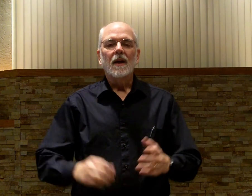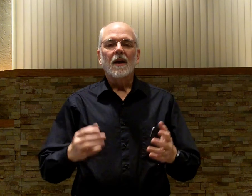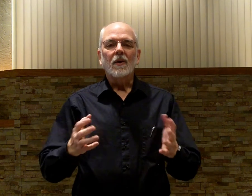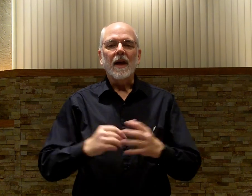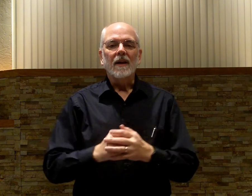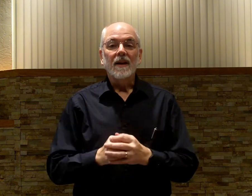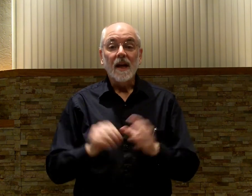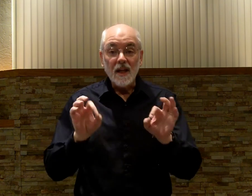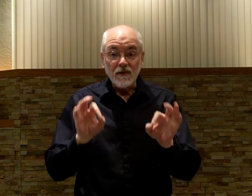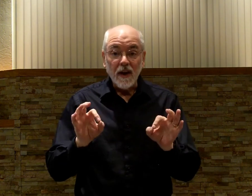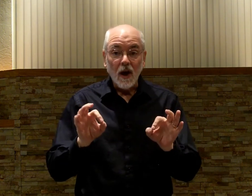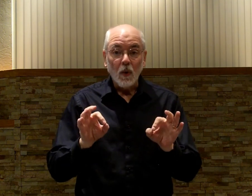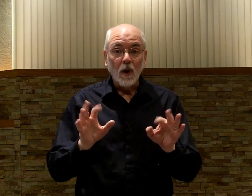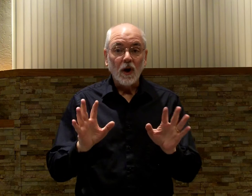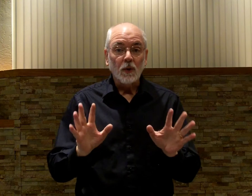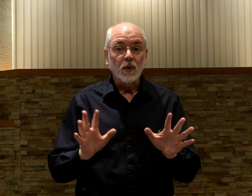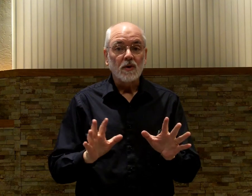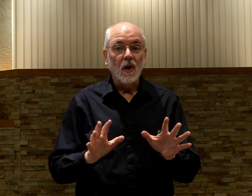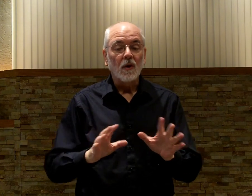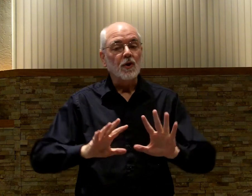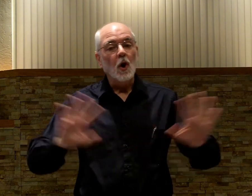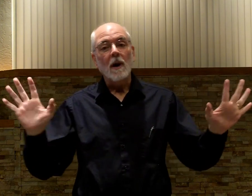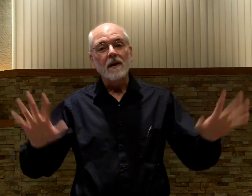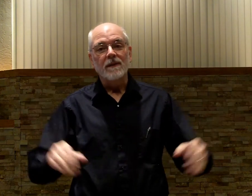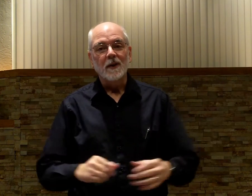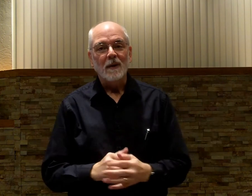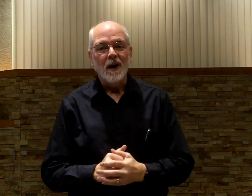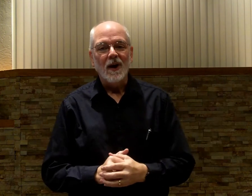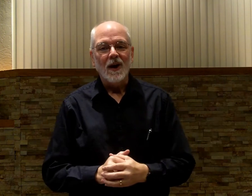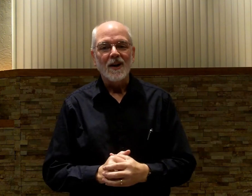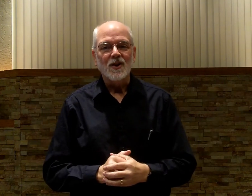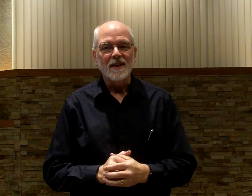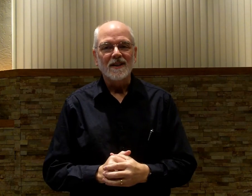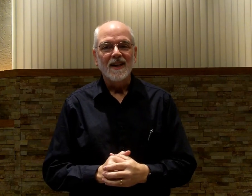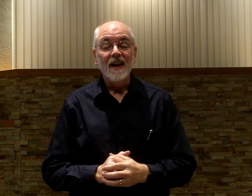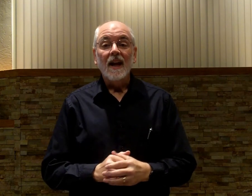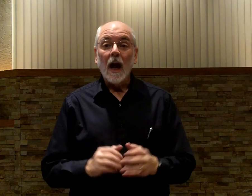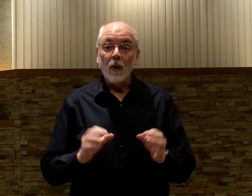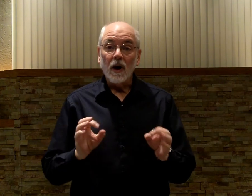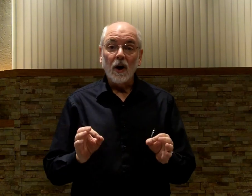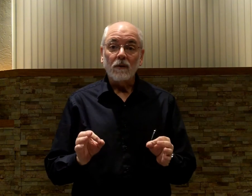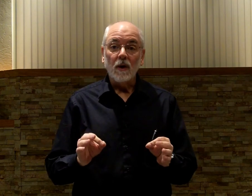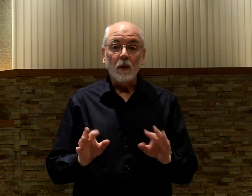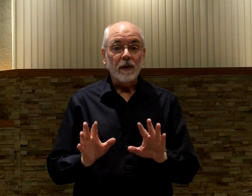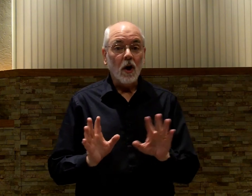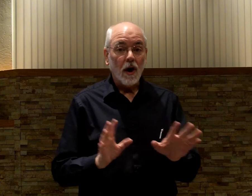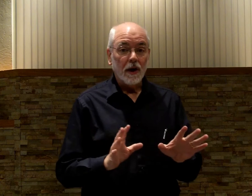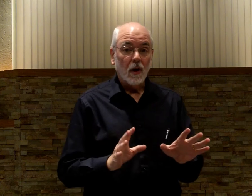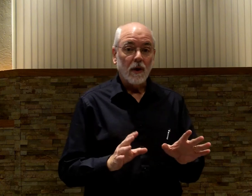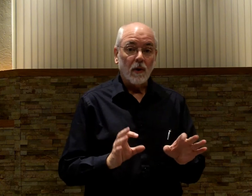Okay, in this video, we're going go through the song, Nobody Fills My Heart Like Jesus. And we're going to go through it with the audio that